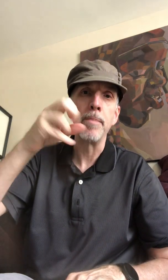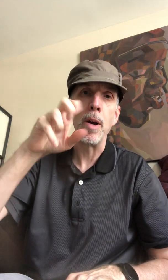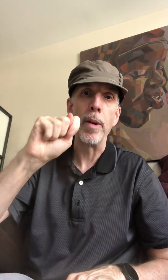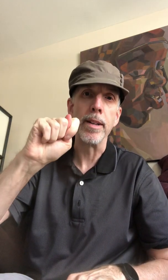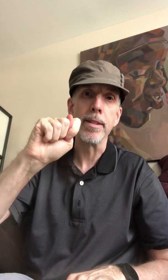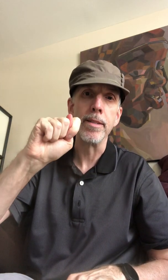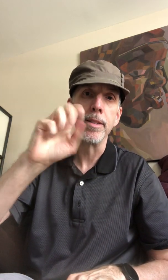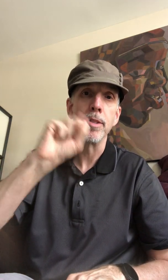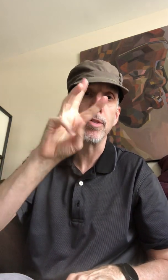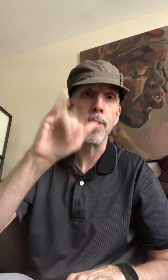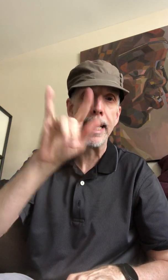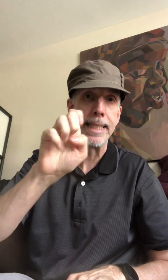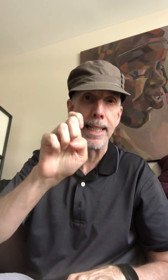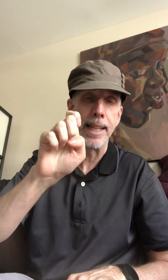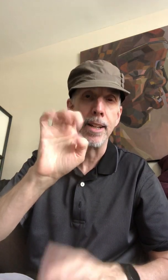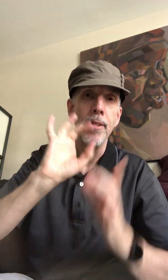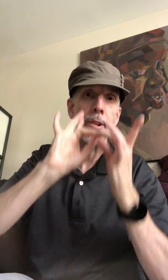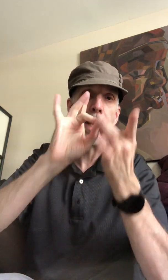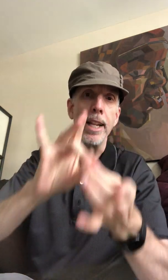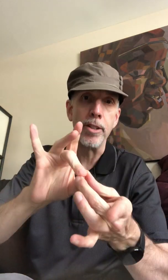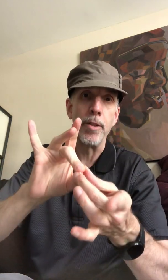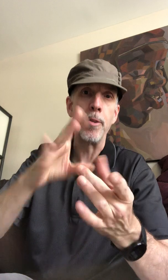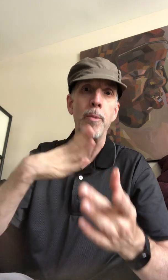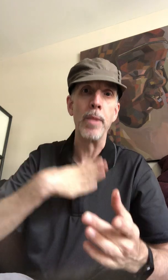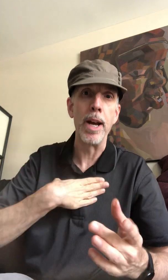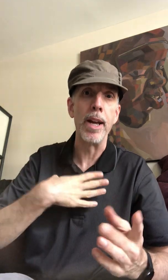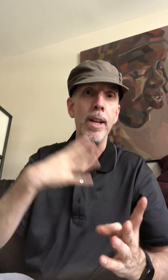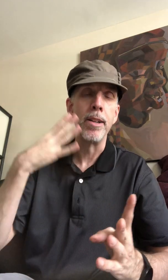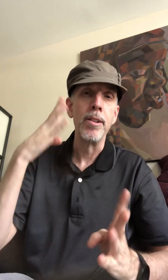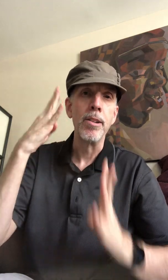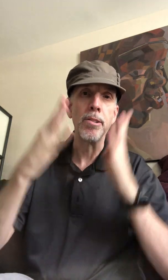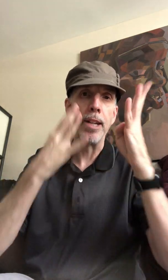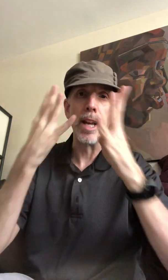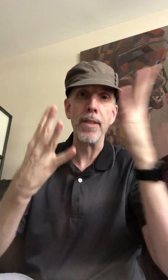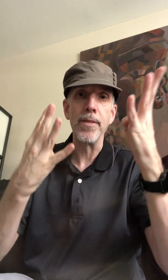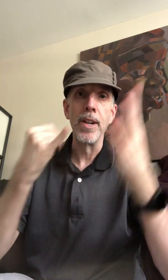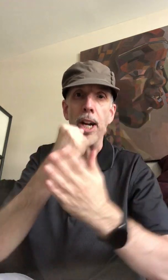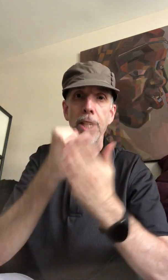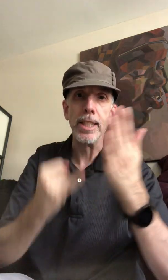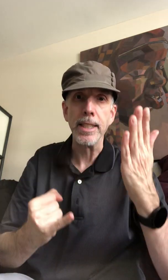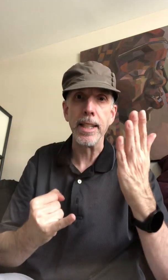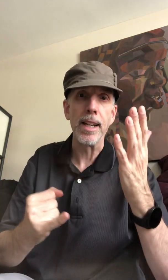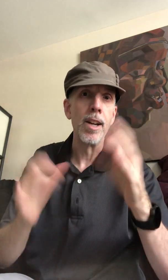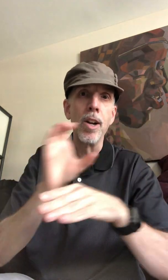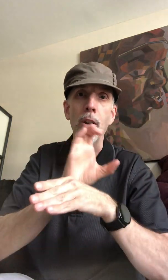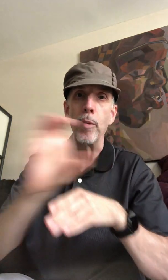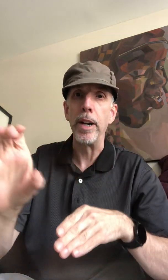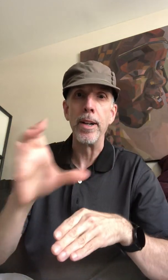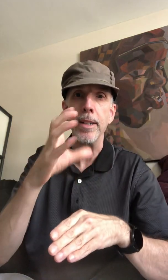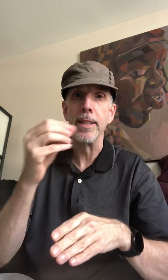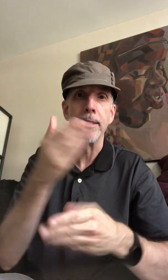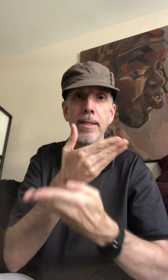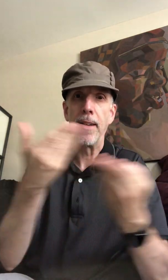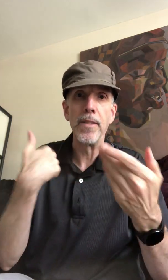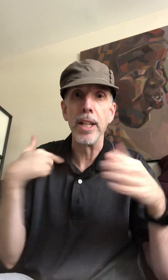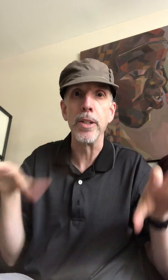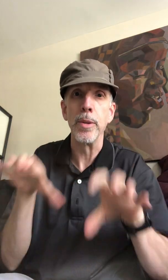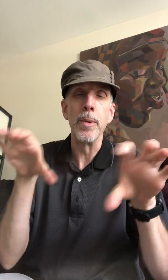poet Swayze related to my creative artistic career and stuff I do.